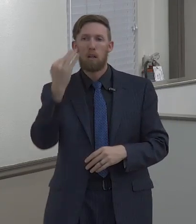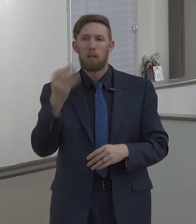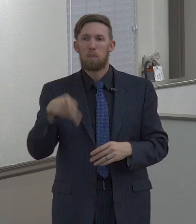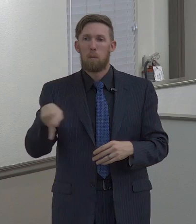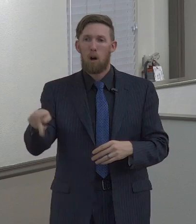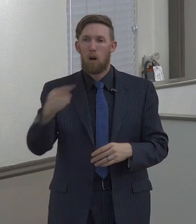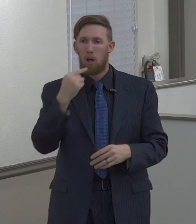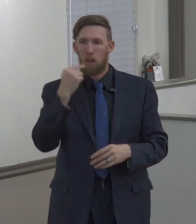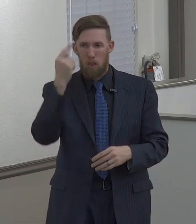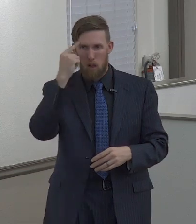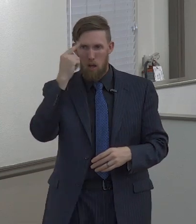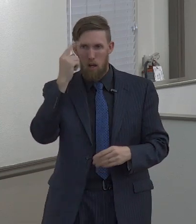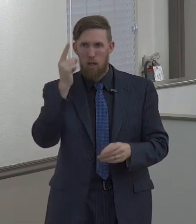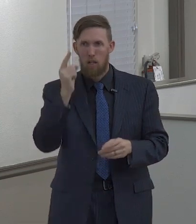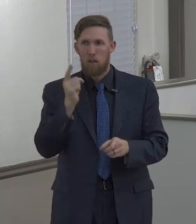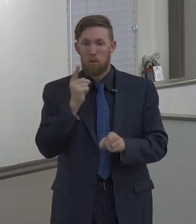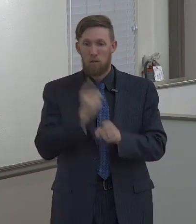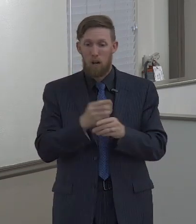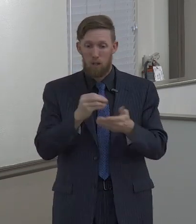2,000 years ago,